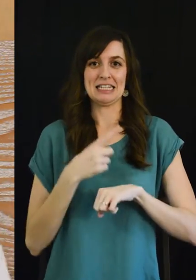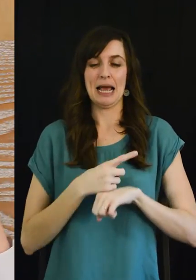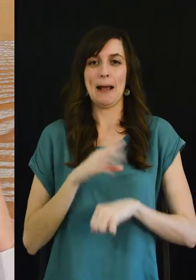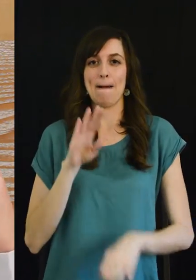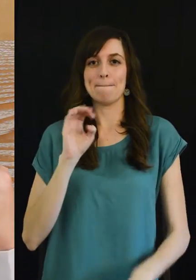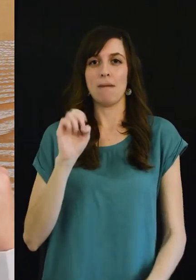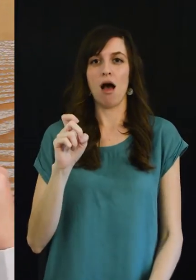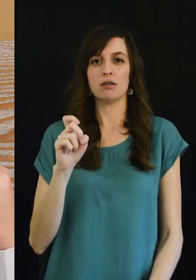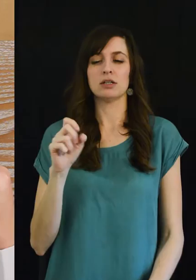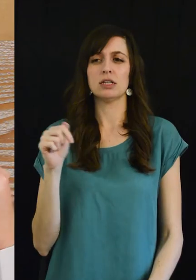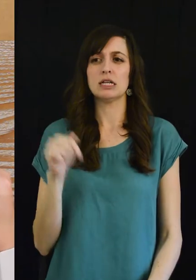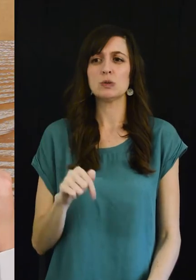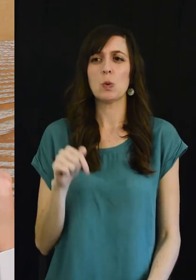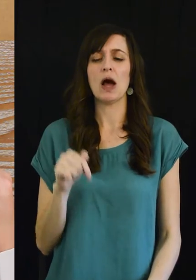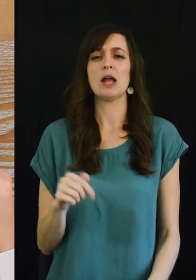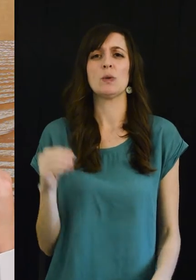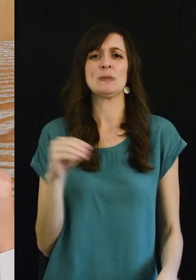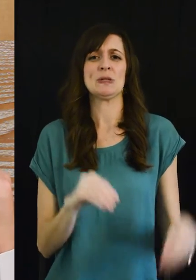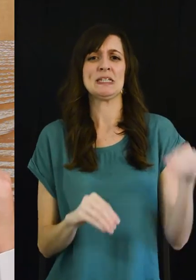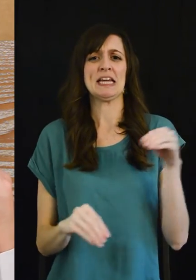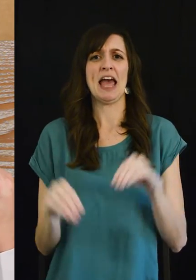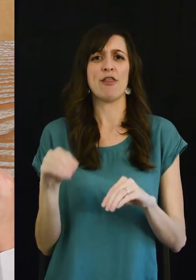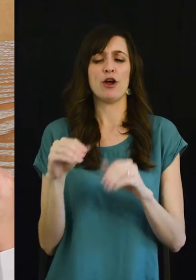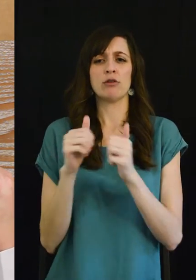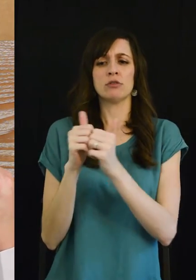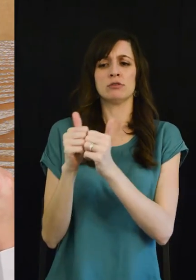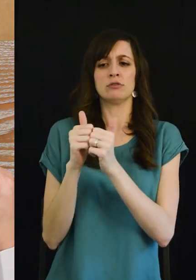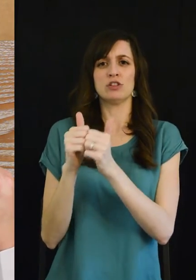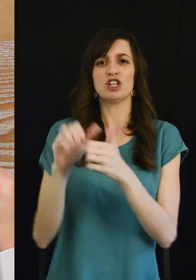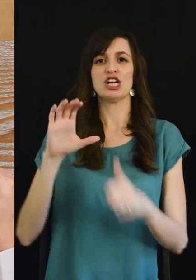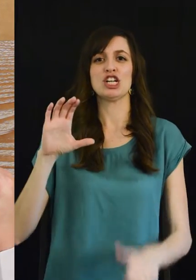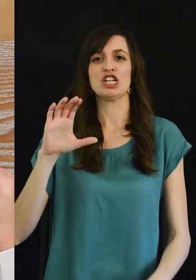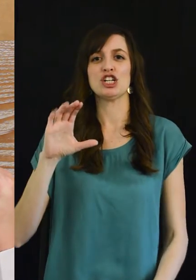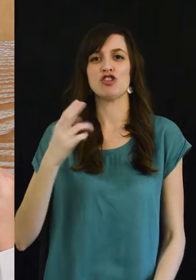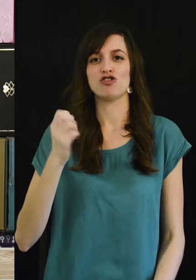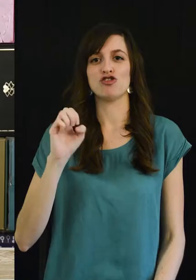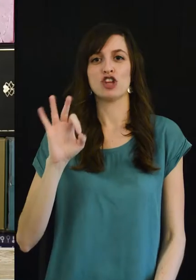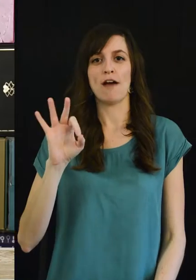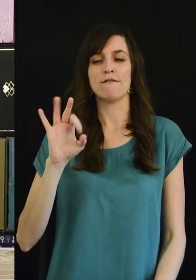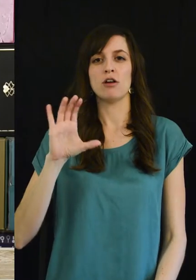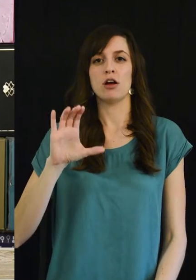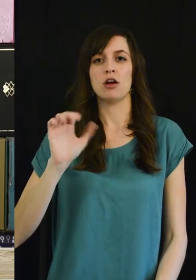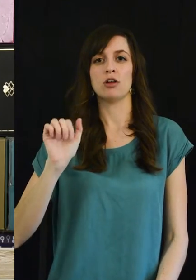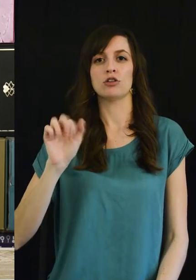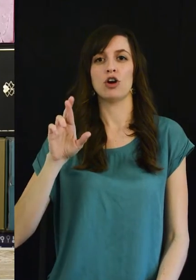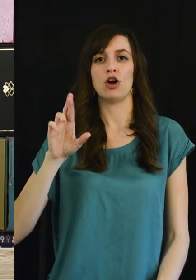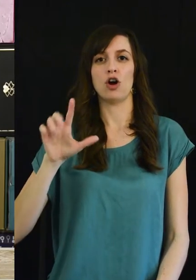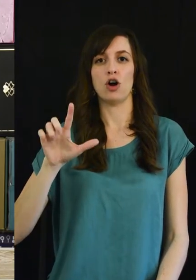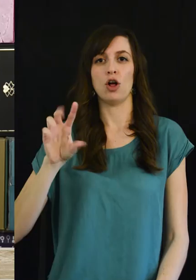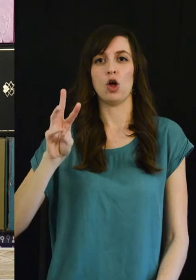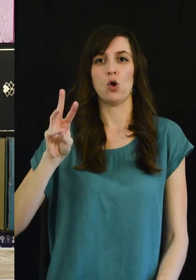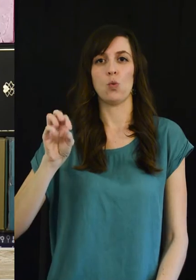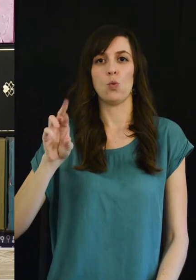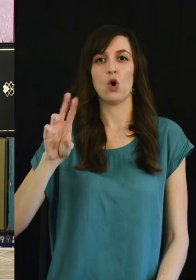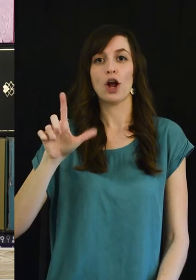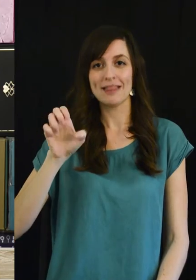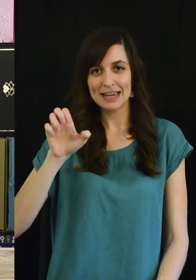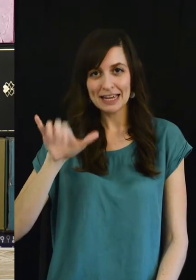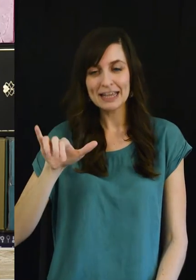Valentine's Day this one was curated with chef Carl Worley and of course